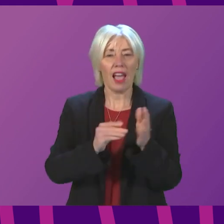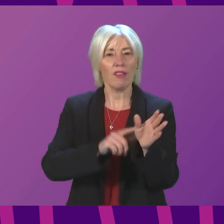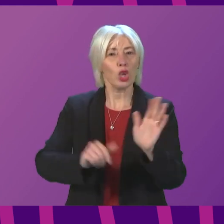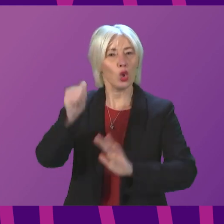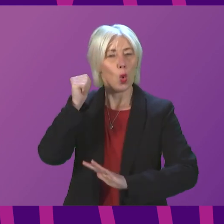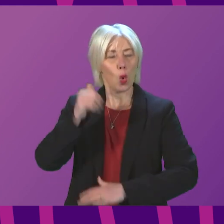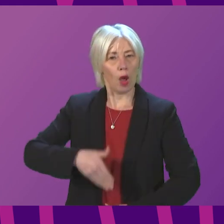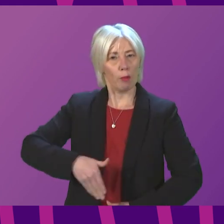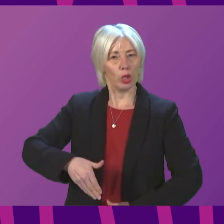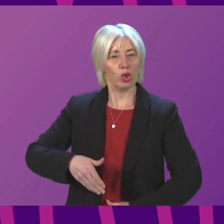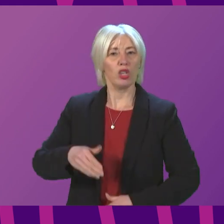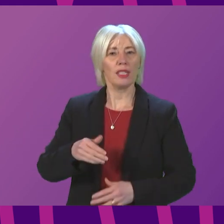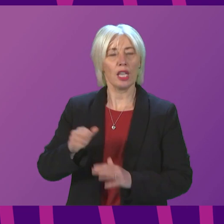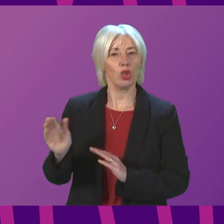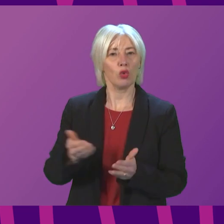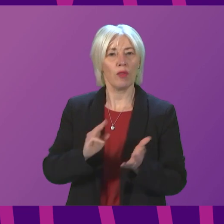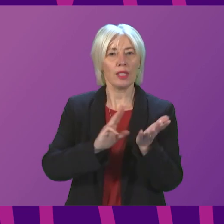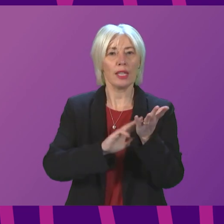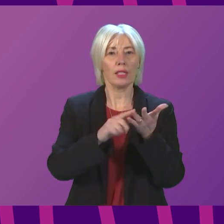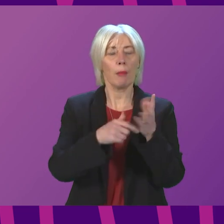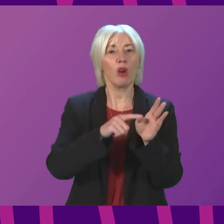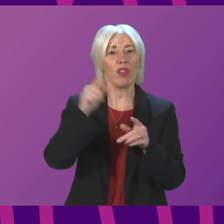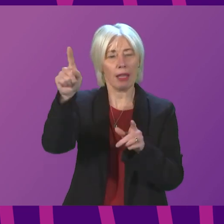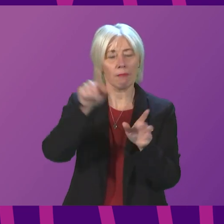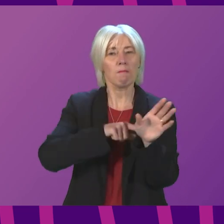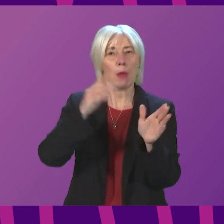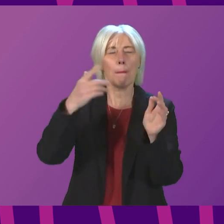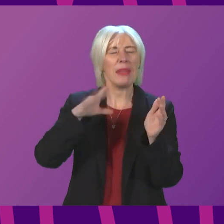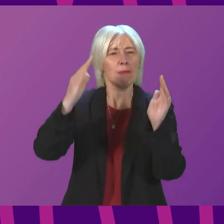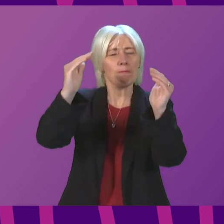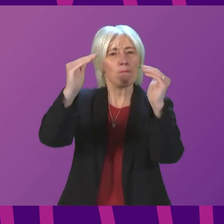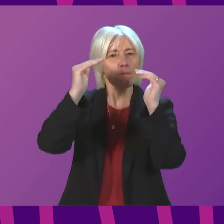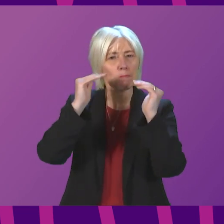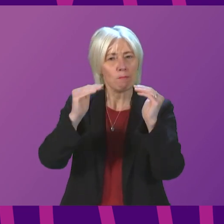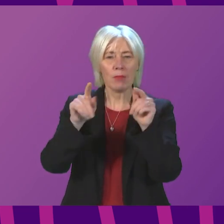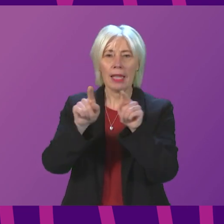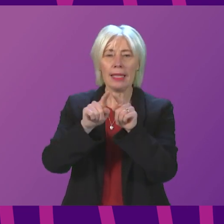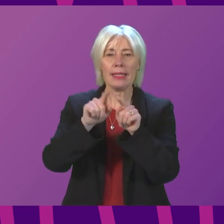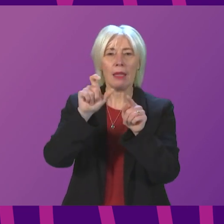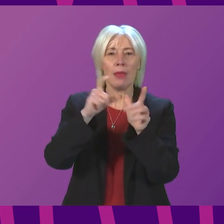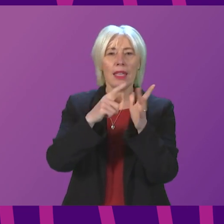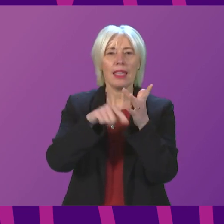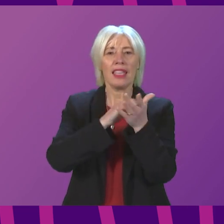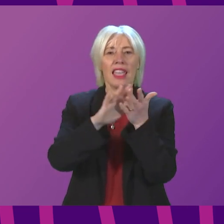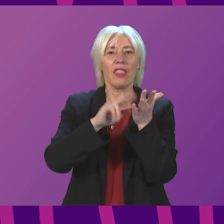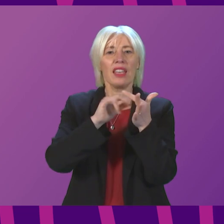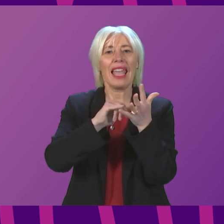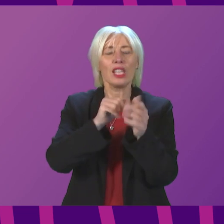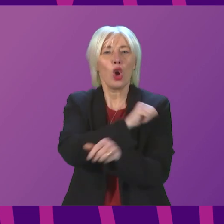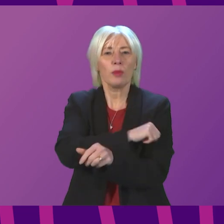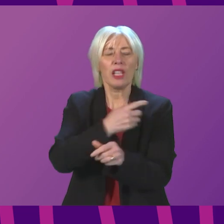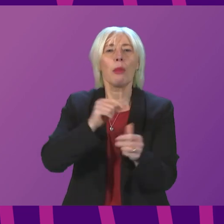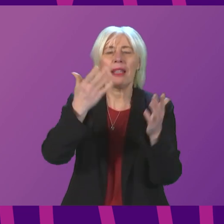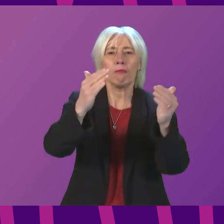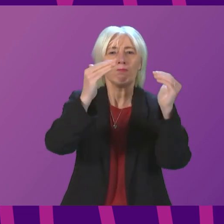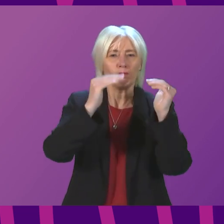maternity services in Moray were downgraded, after a similar downgrade in Kaithness Hospital. It means that